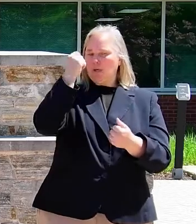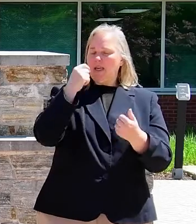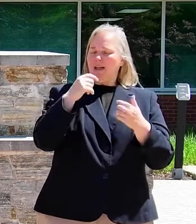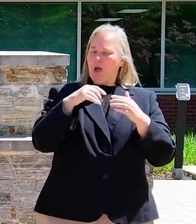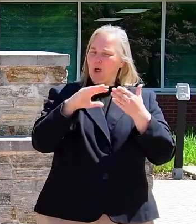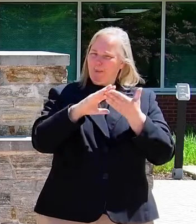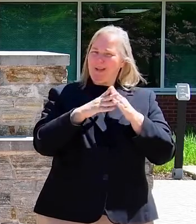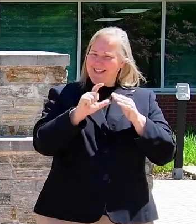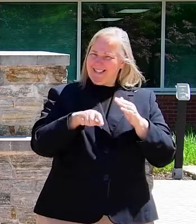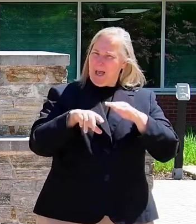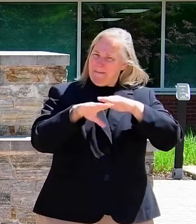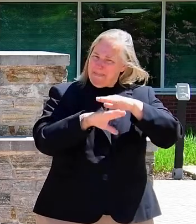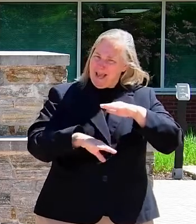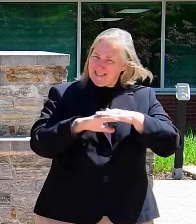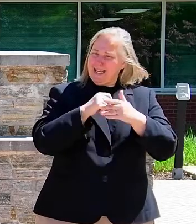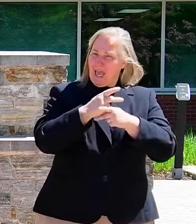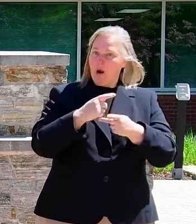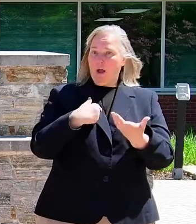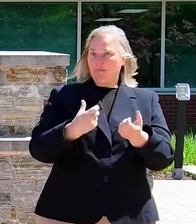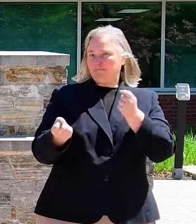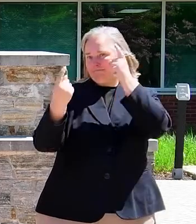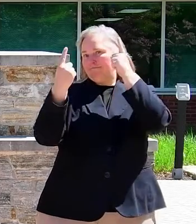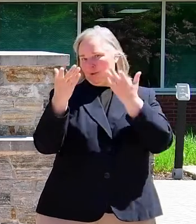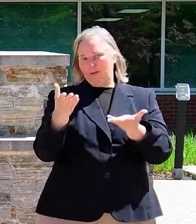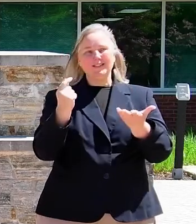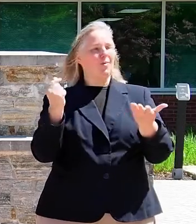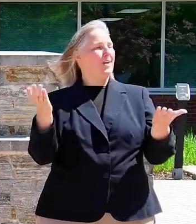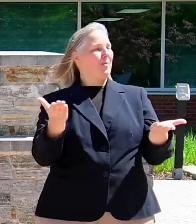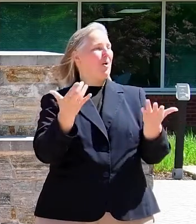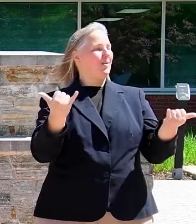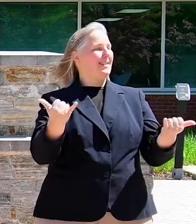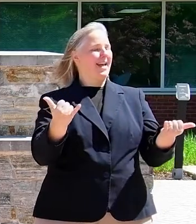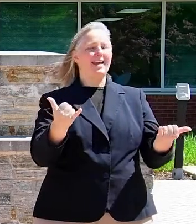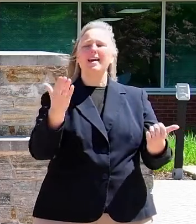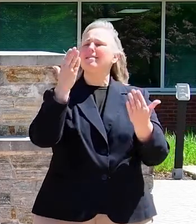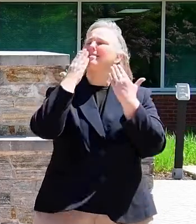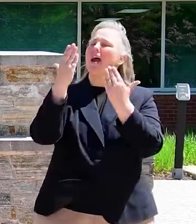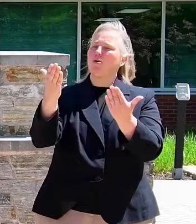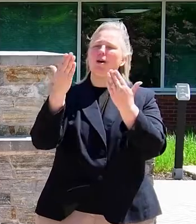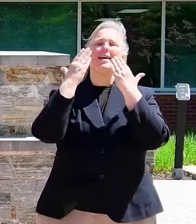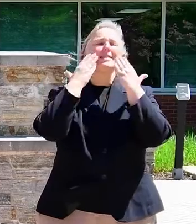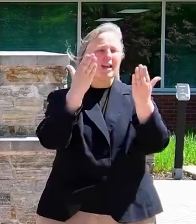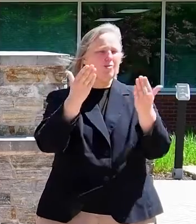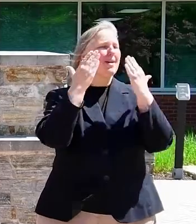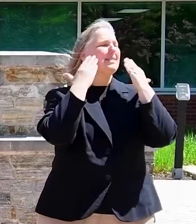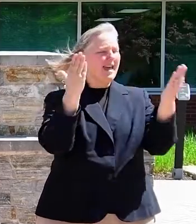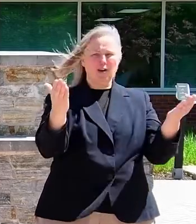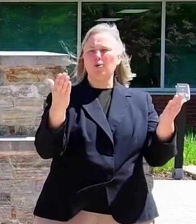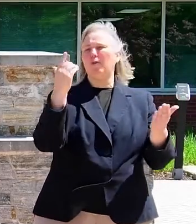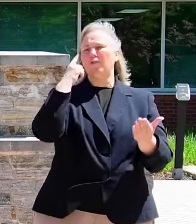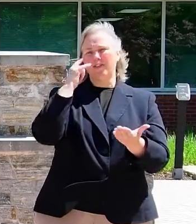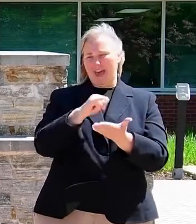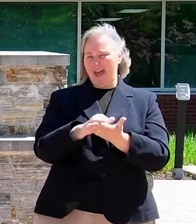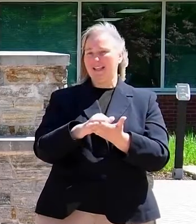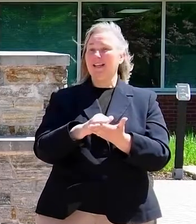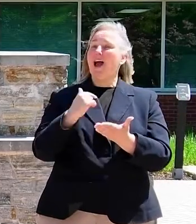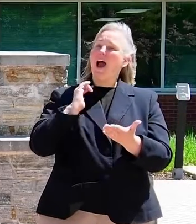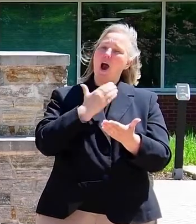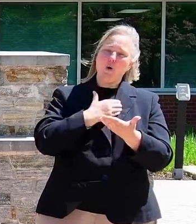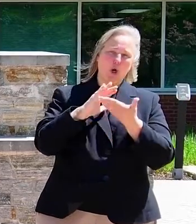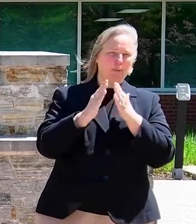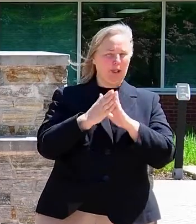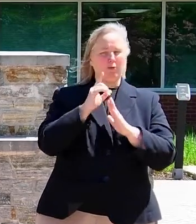care. I'm with you. And, you know, here we are today. So thank you. Thank you. Thank you for that. Our community